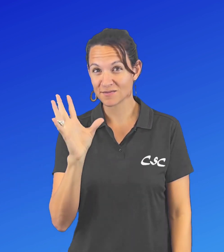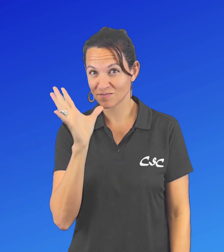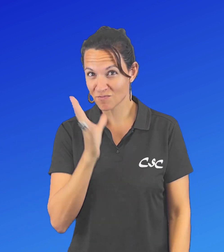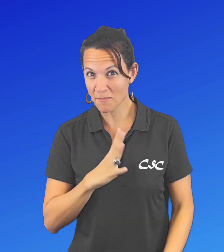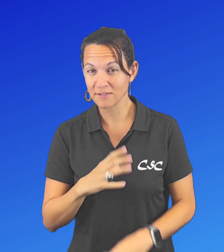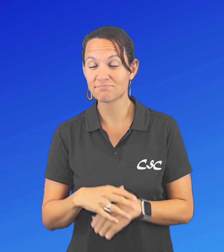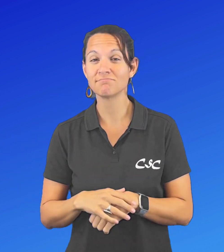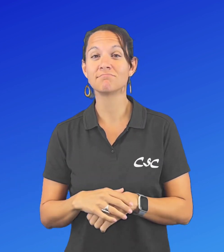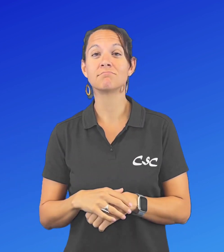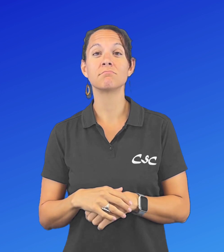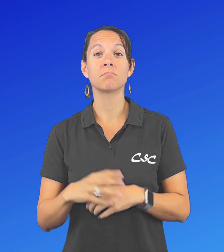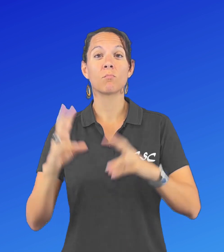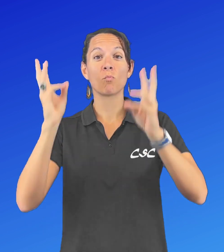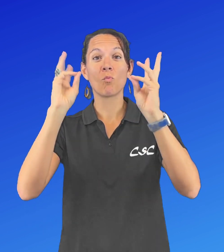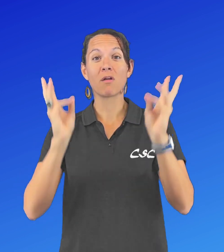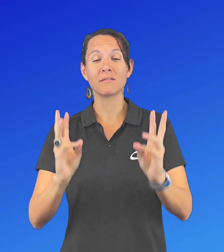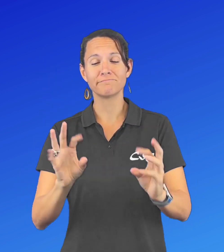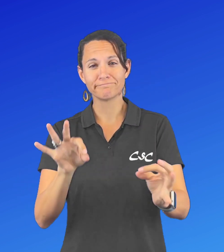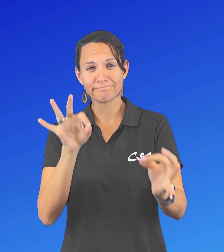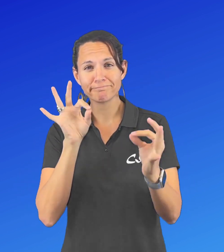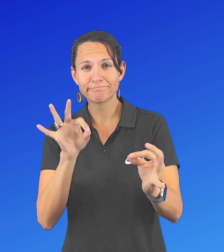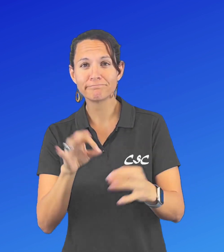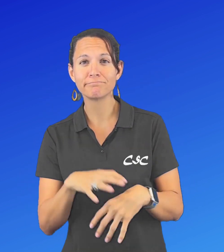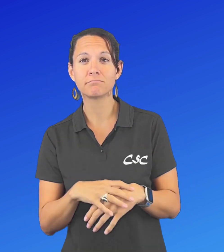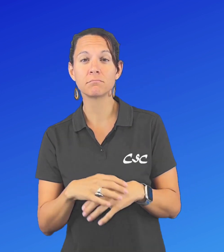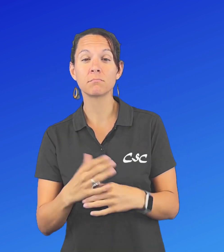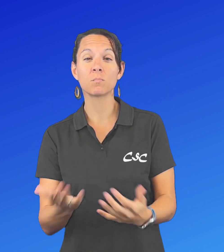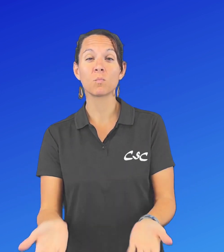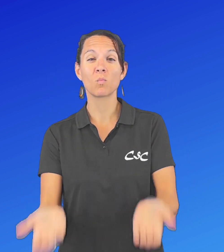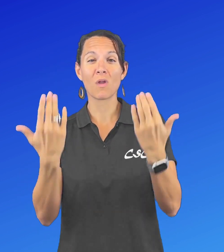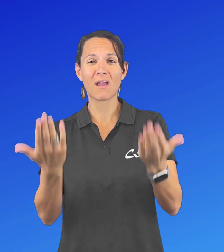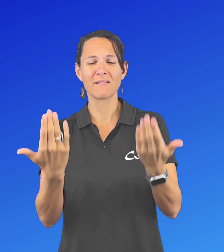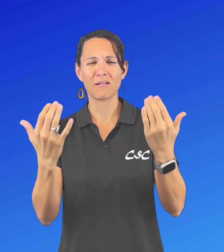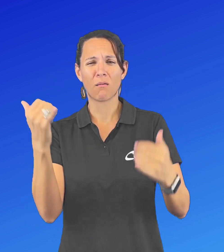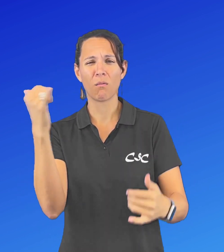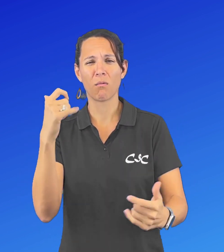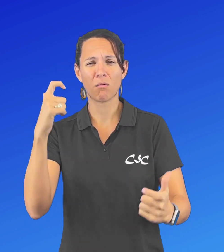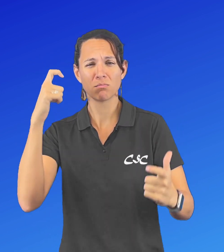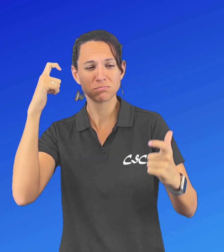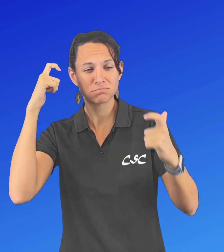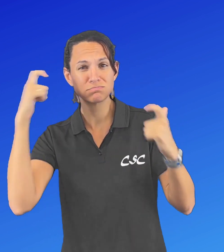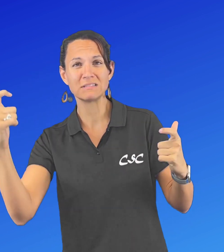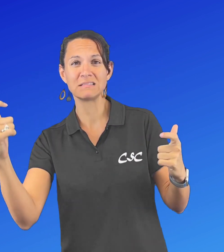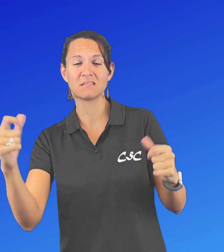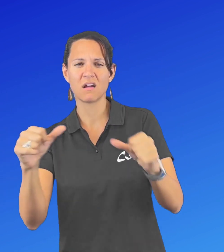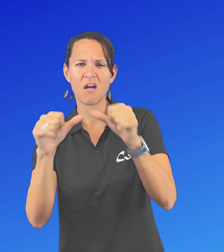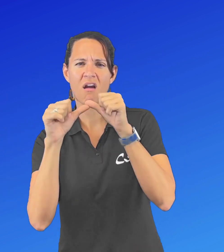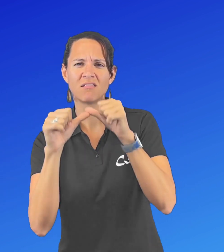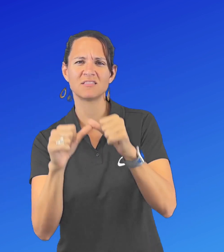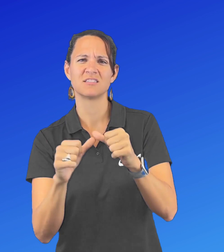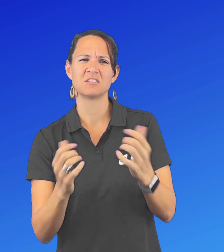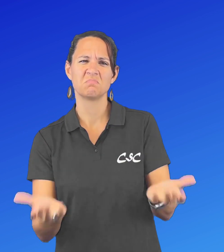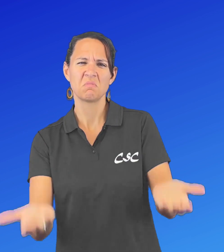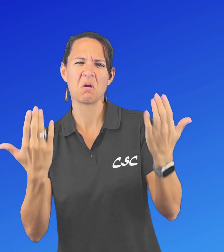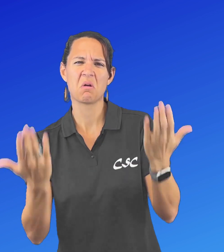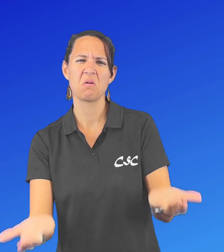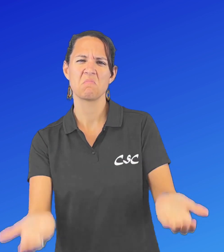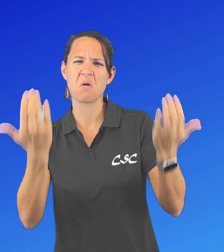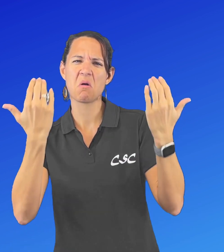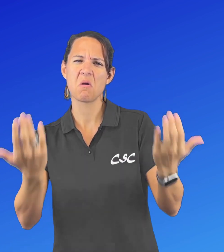women. The weather and surf conditions were perfect. The monster swells kept coming one